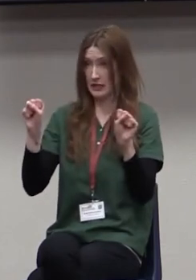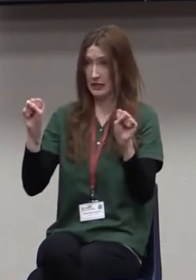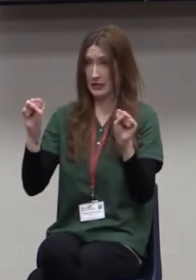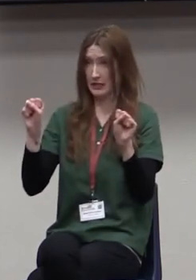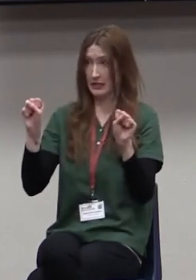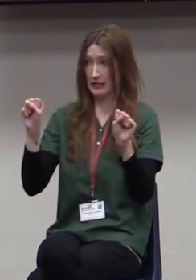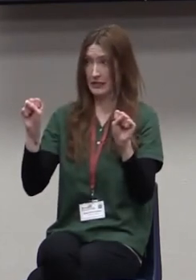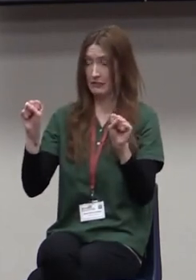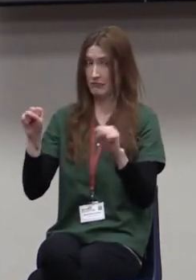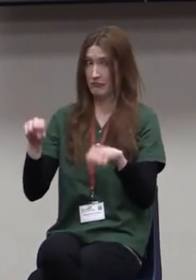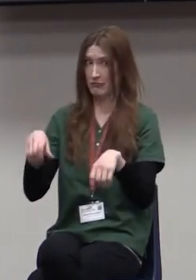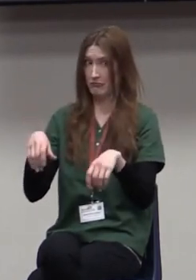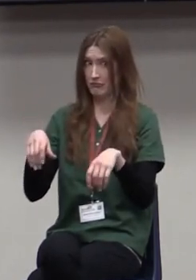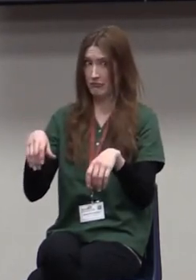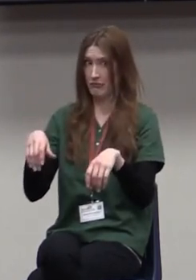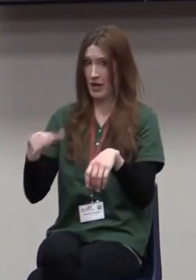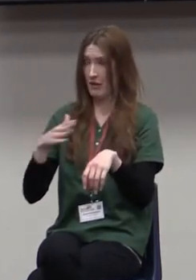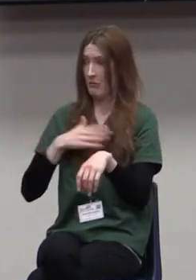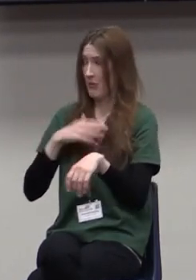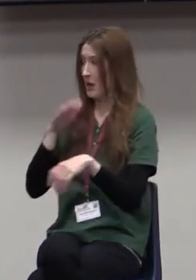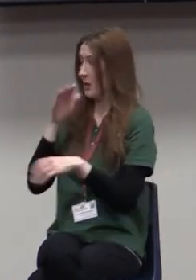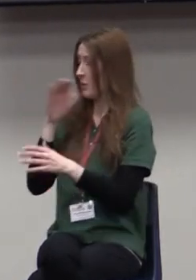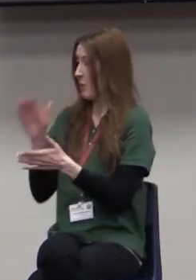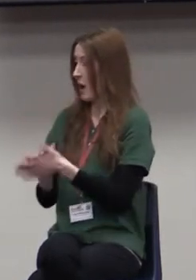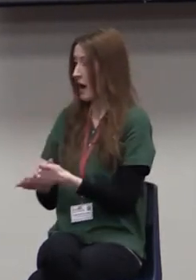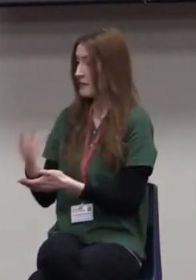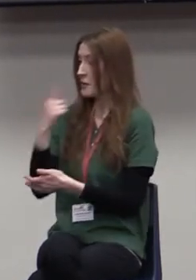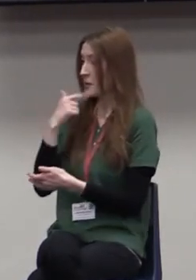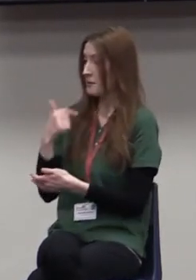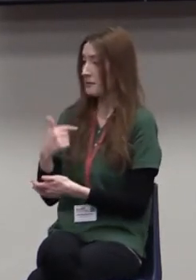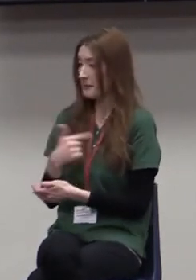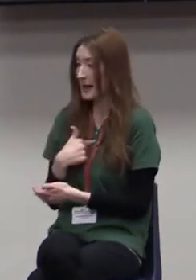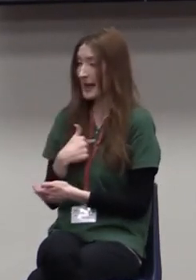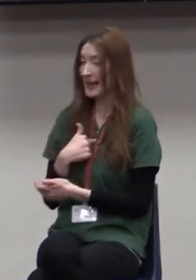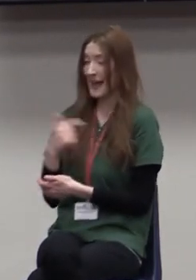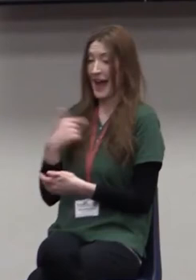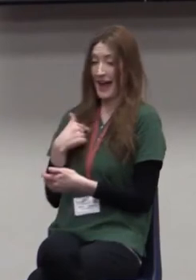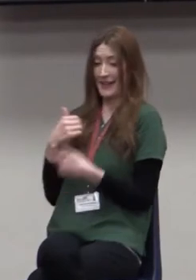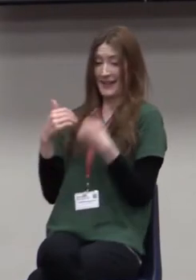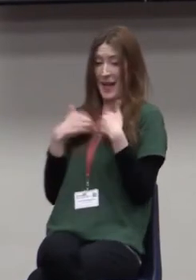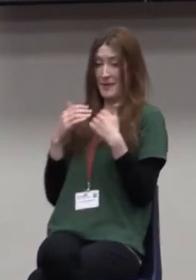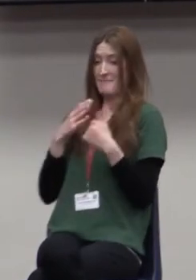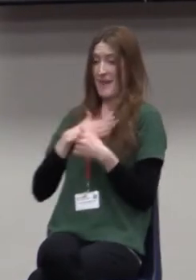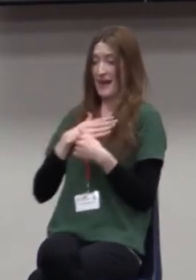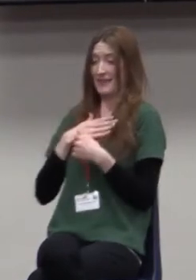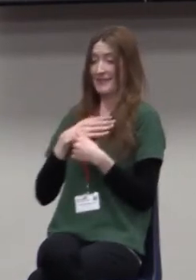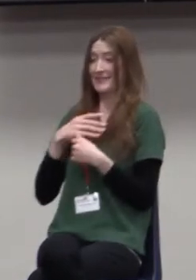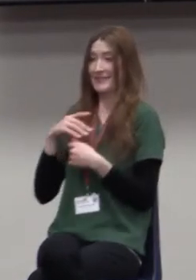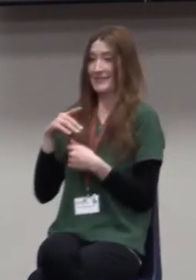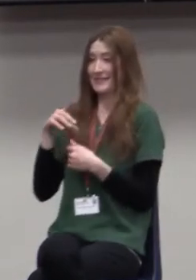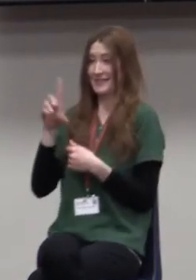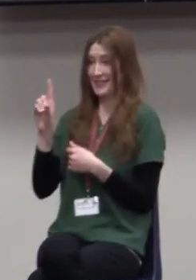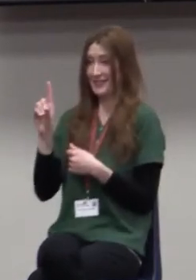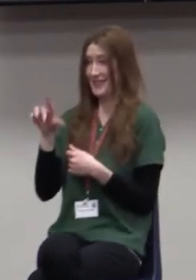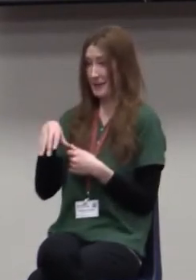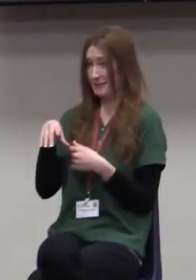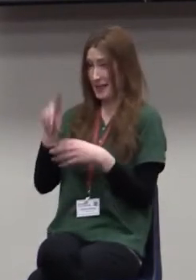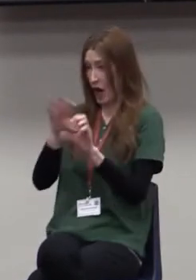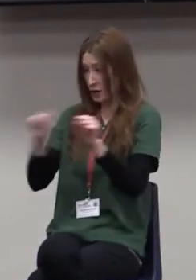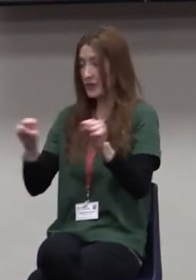My wife told me when I finished my doctorate, you've earned your last degree. And I'm like, oh, I get it, you know. They're time consuming.